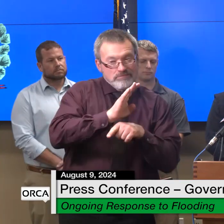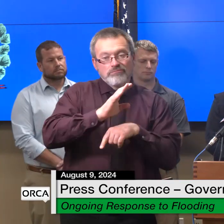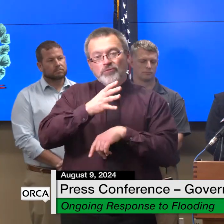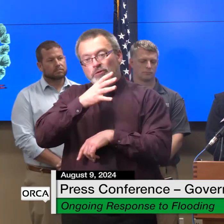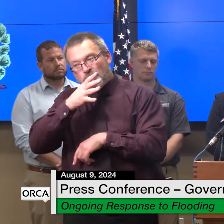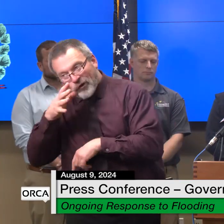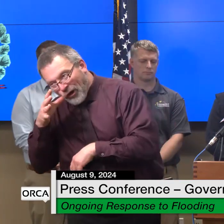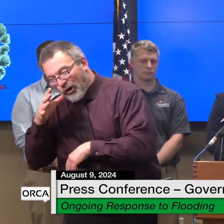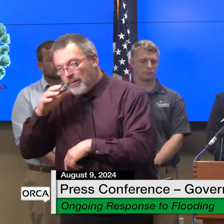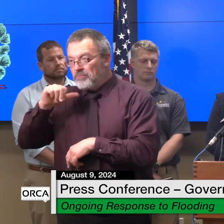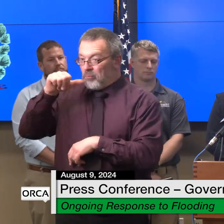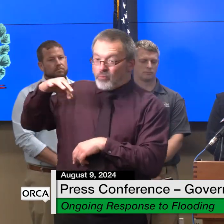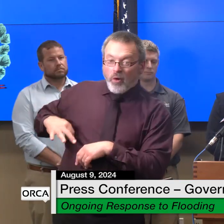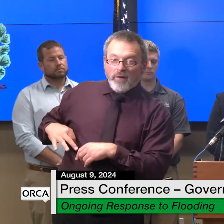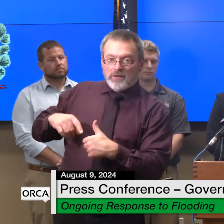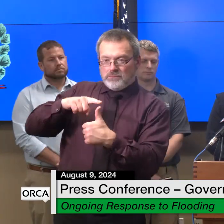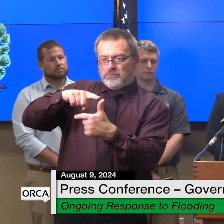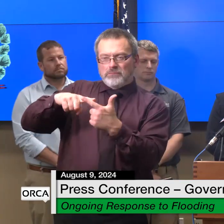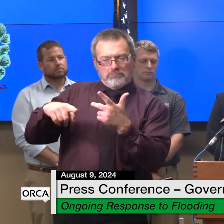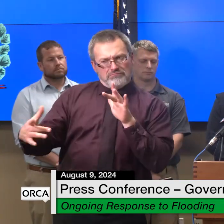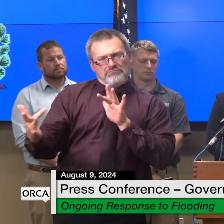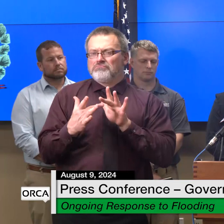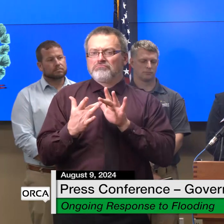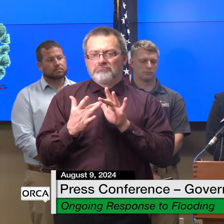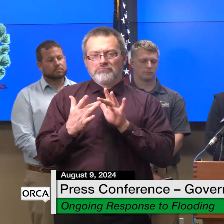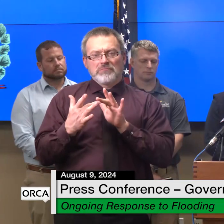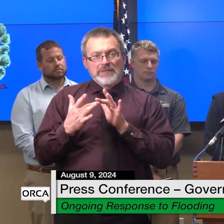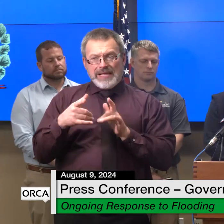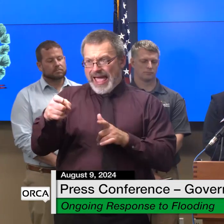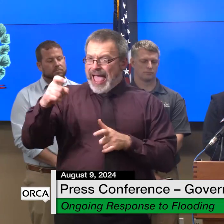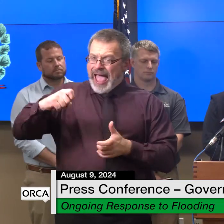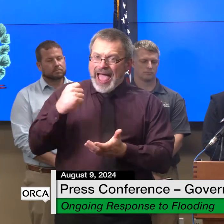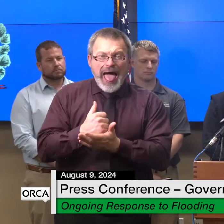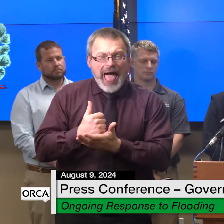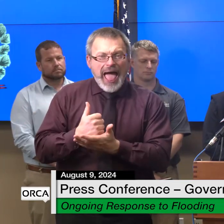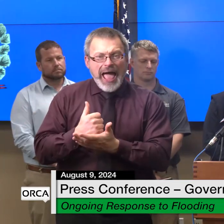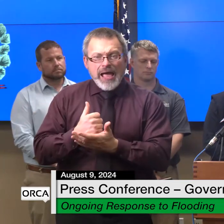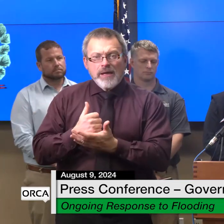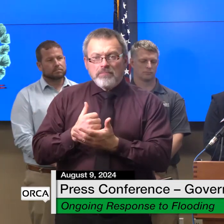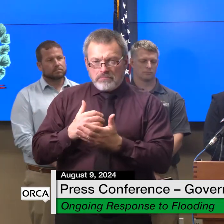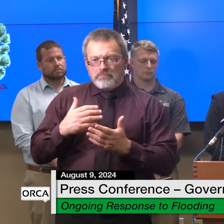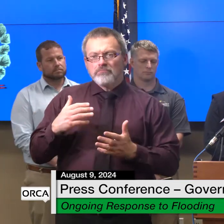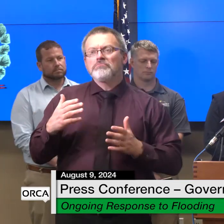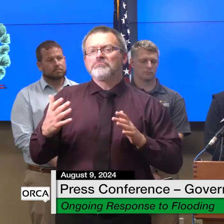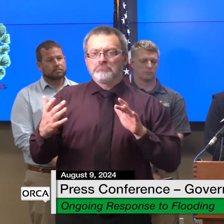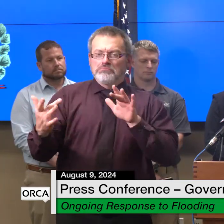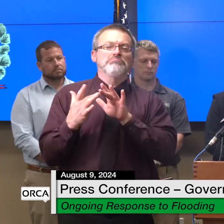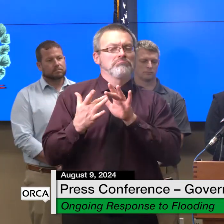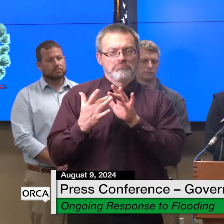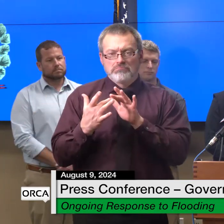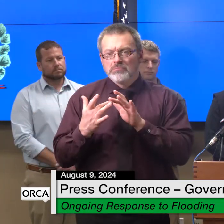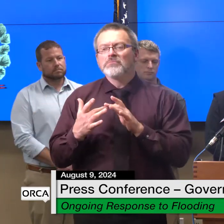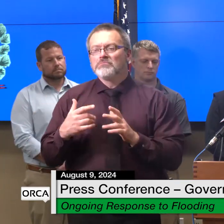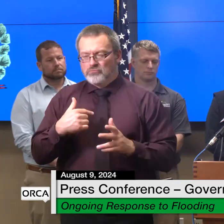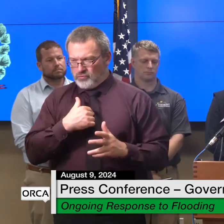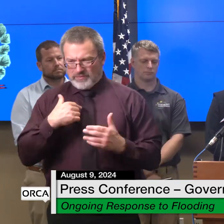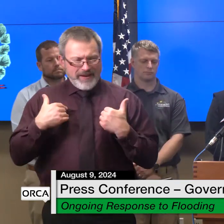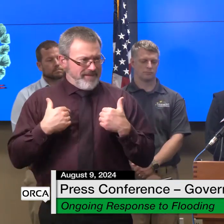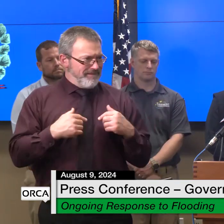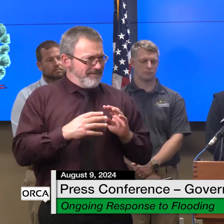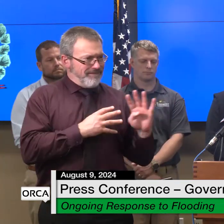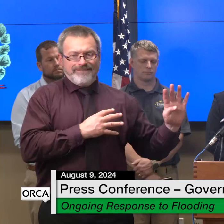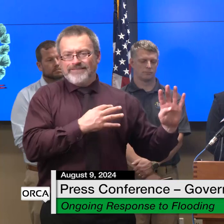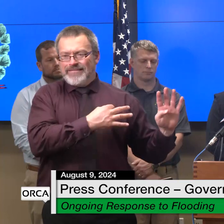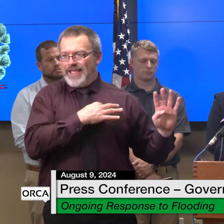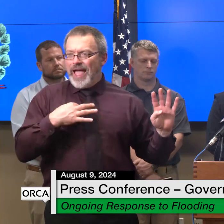vermont that need help and either provide that assistance themselves or connect them with another regional development